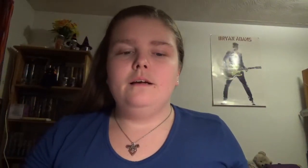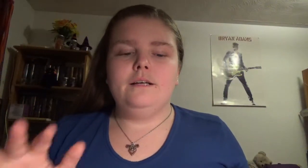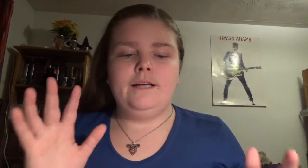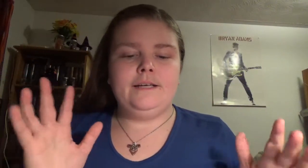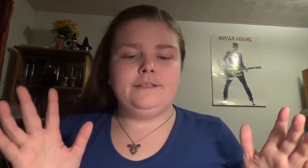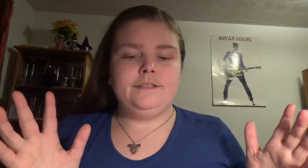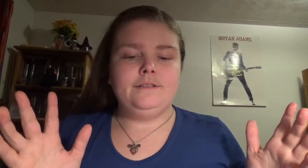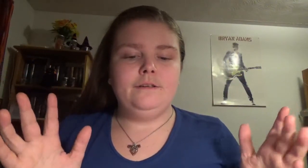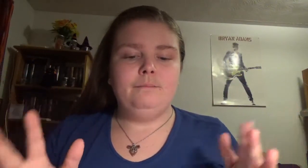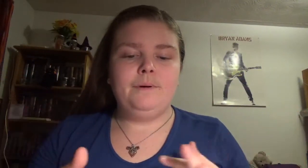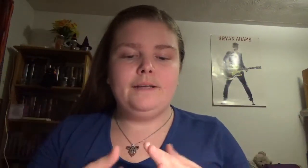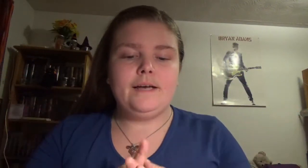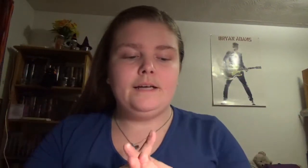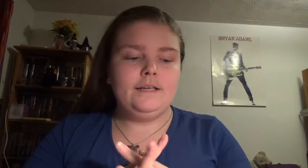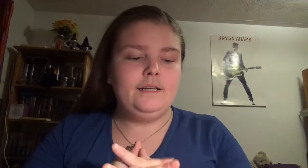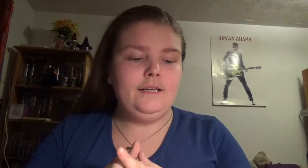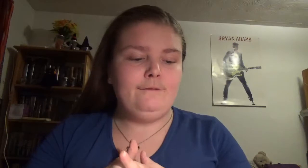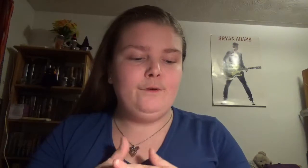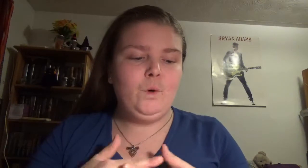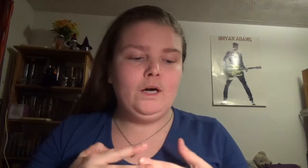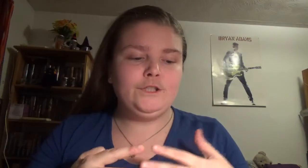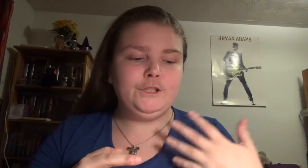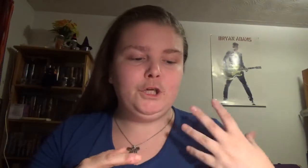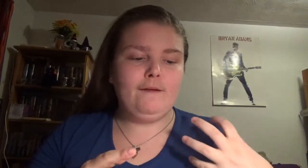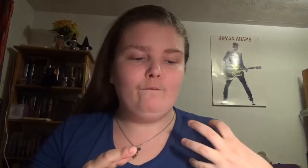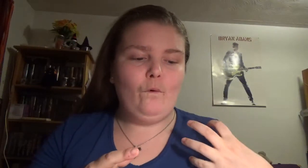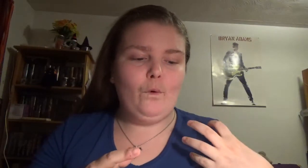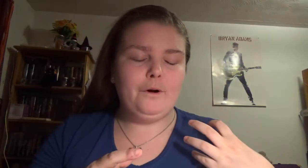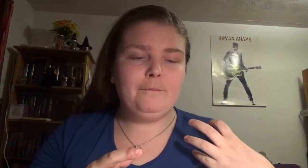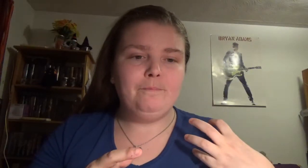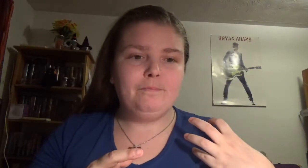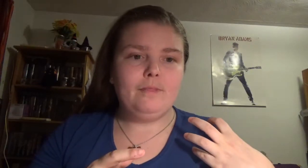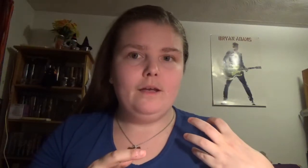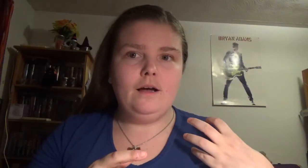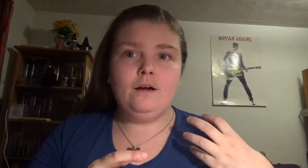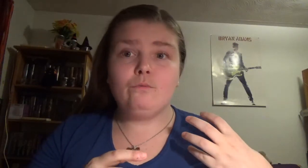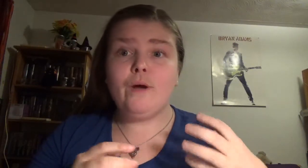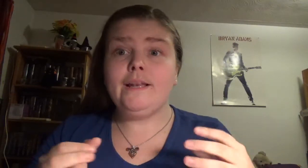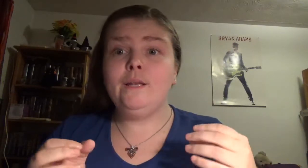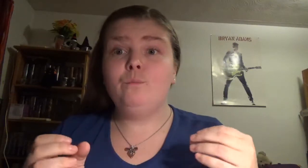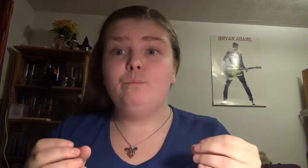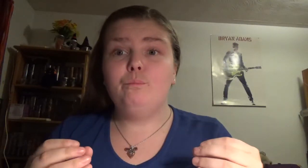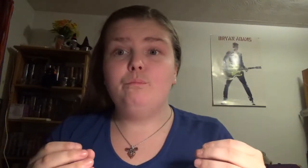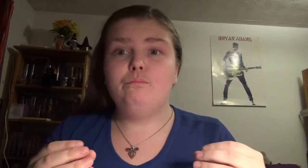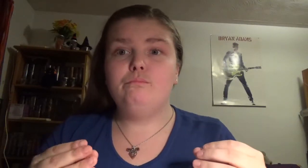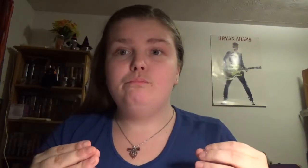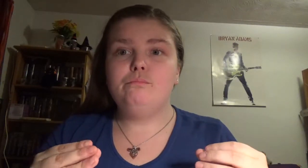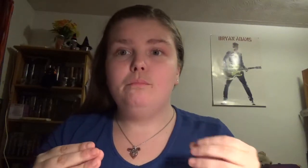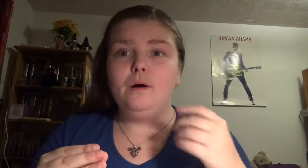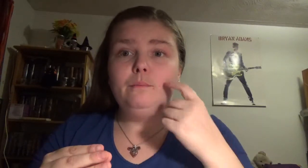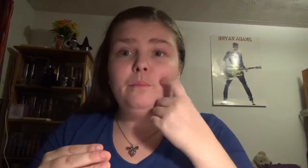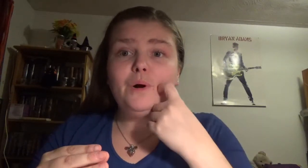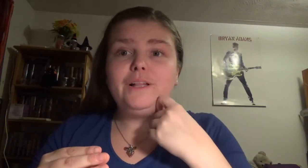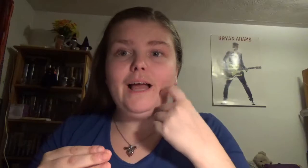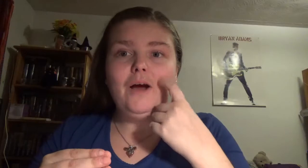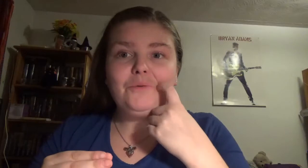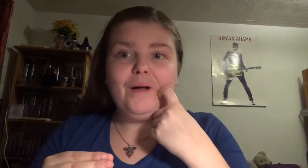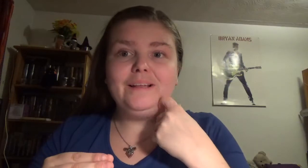And, but yeah, if you are just looking for a writing book, like how to write